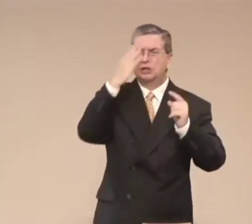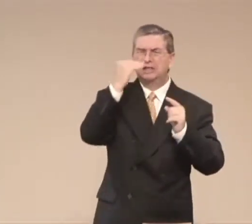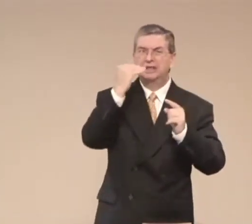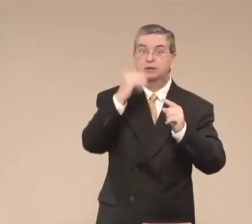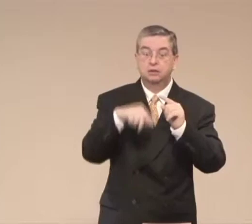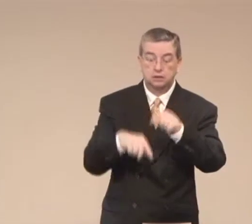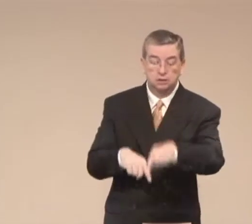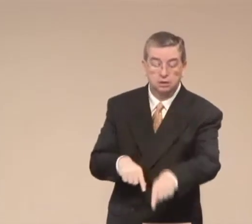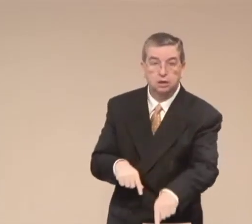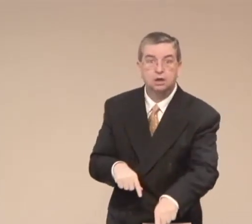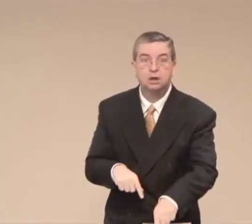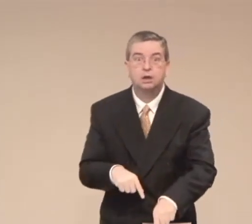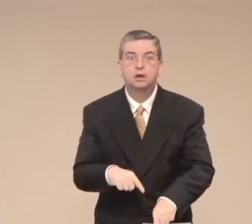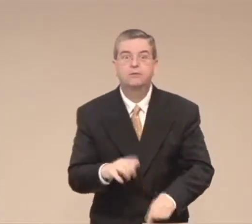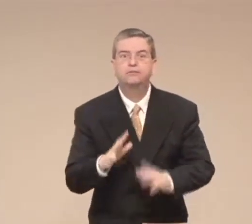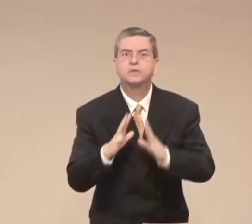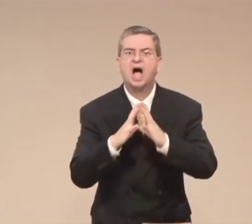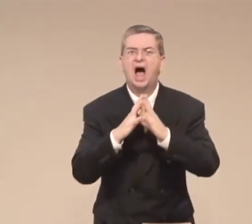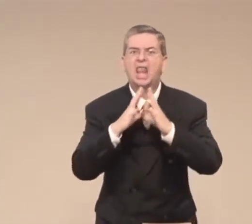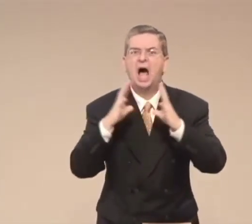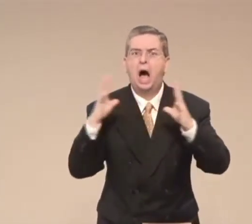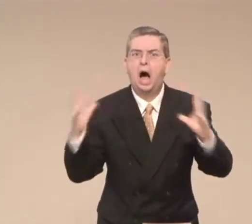And I could not sleep.